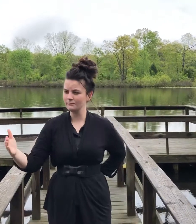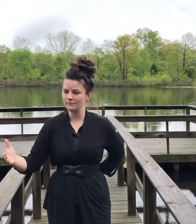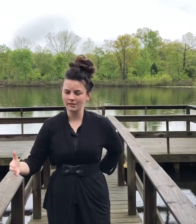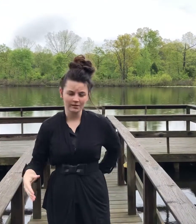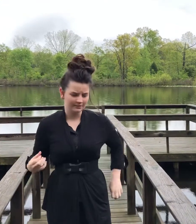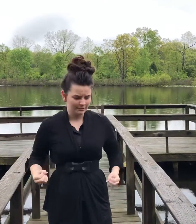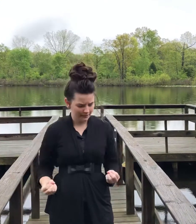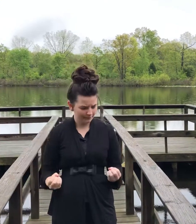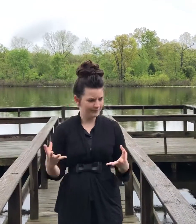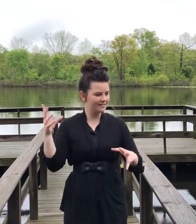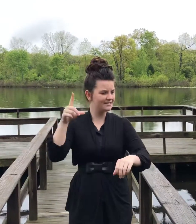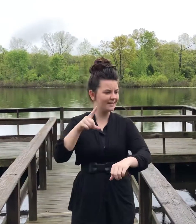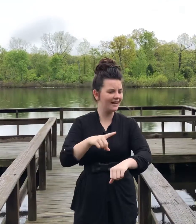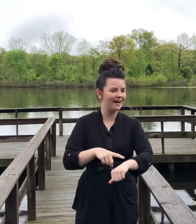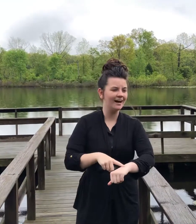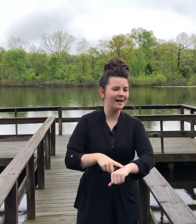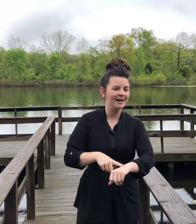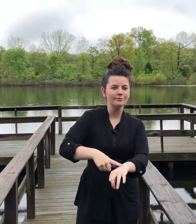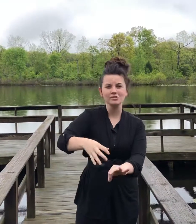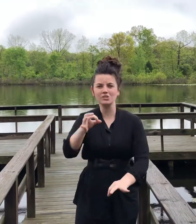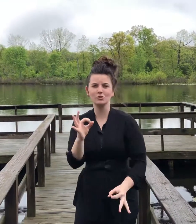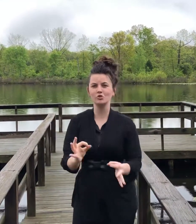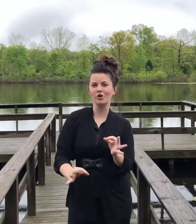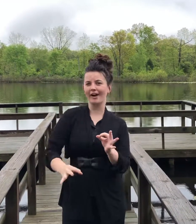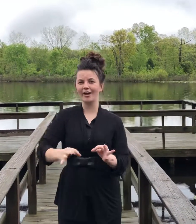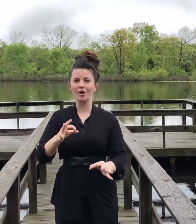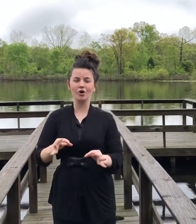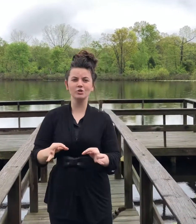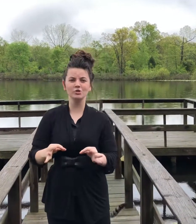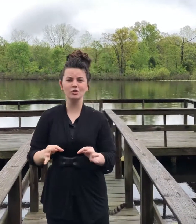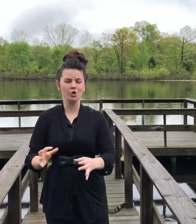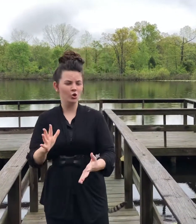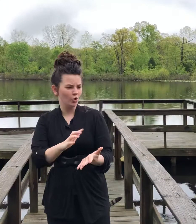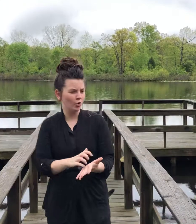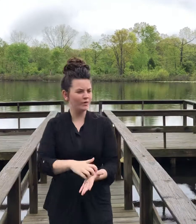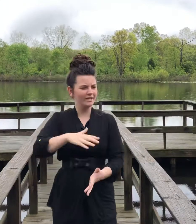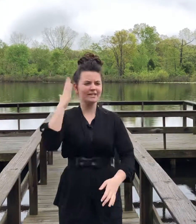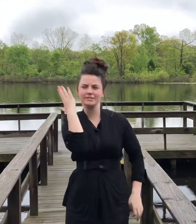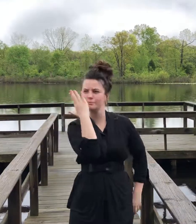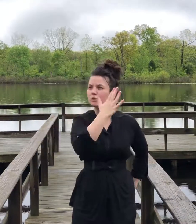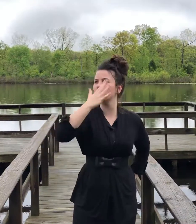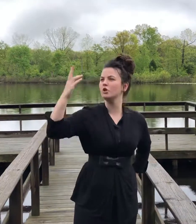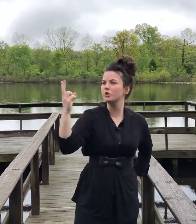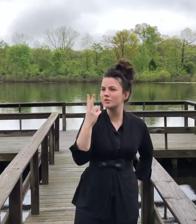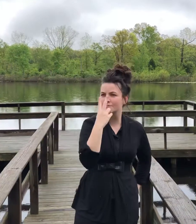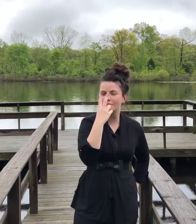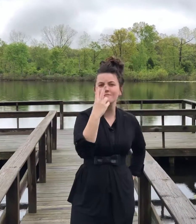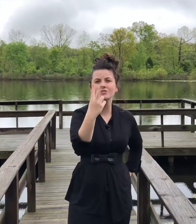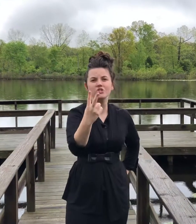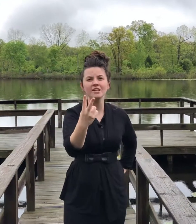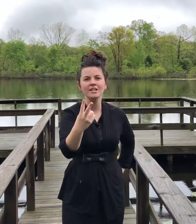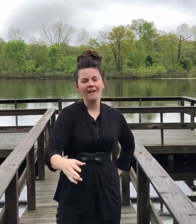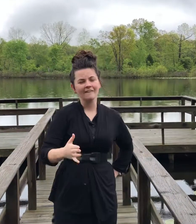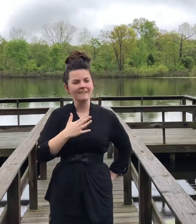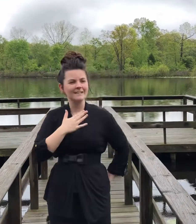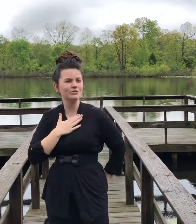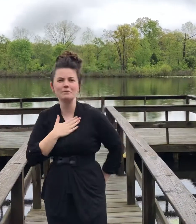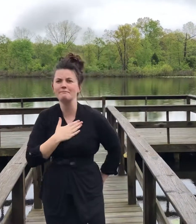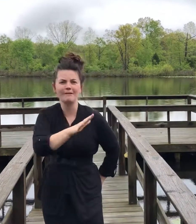And many times in trials weakness blurts my vision. That's when my